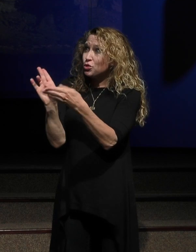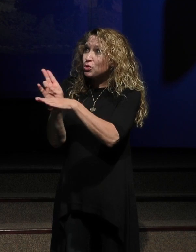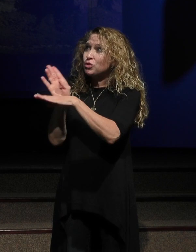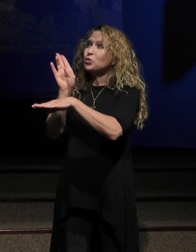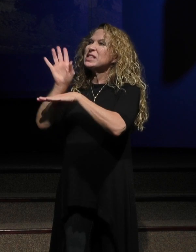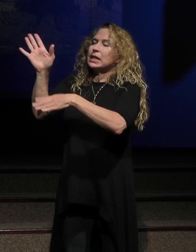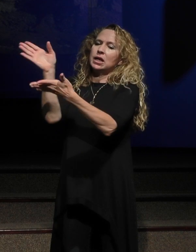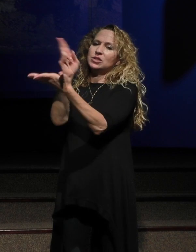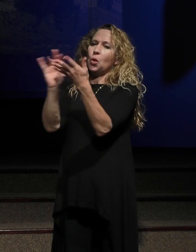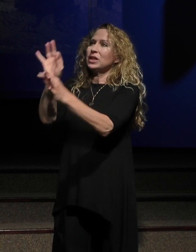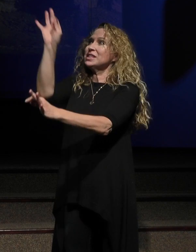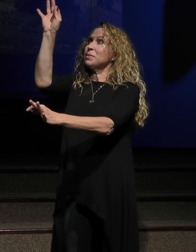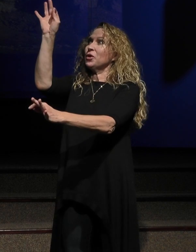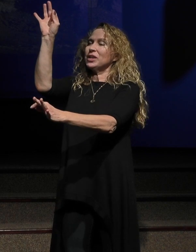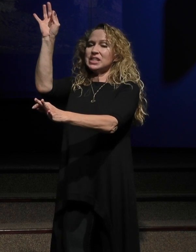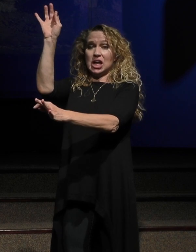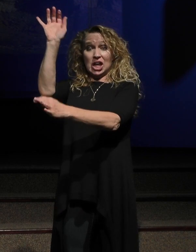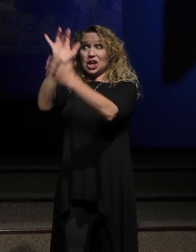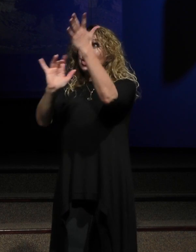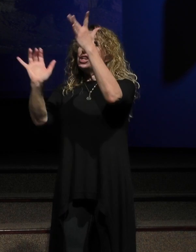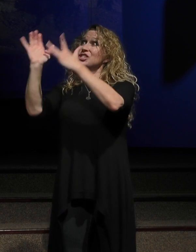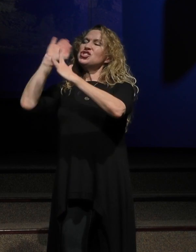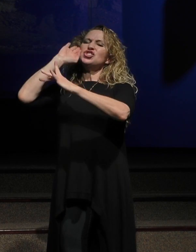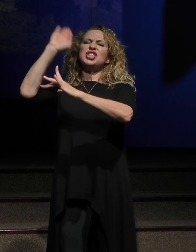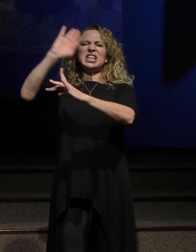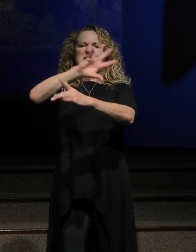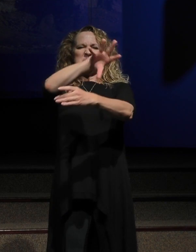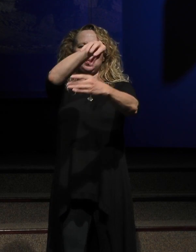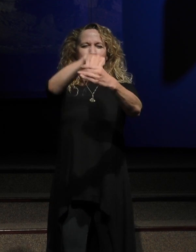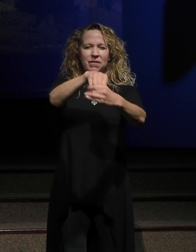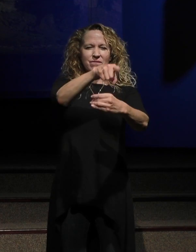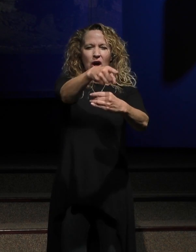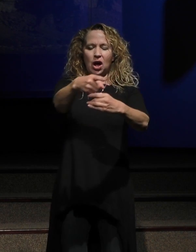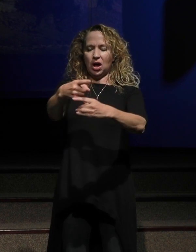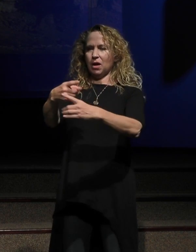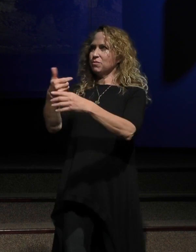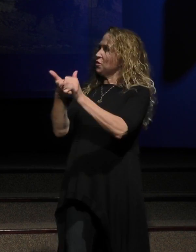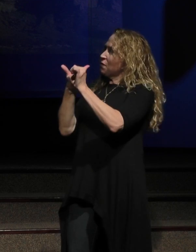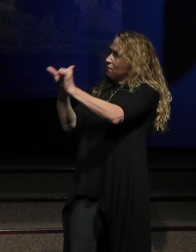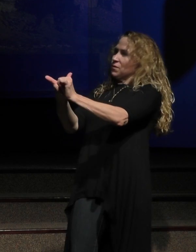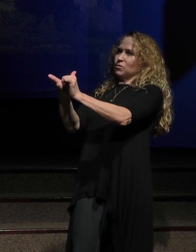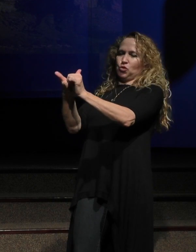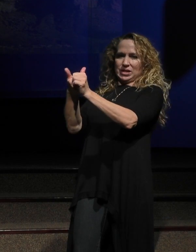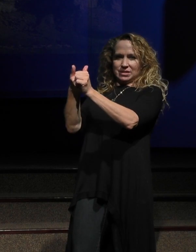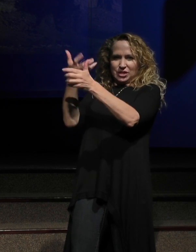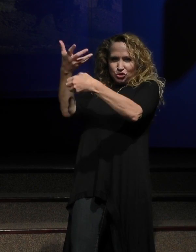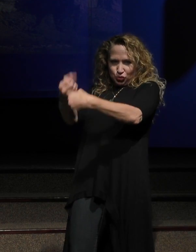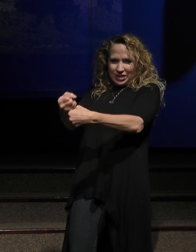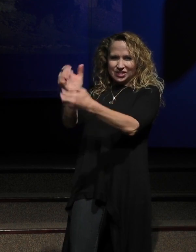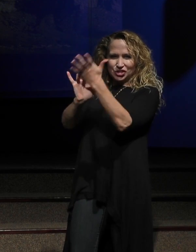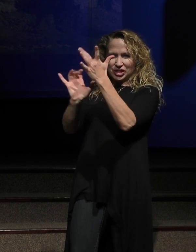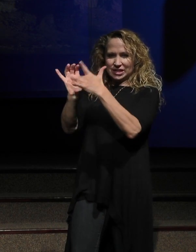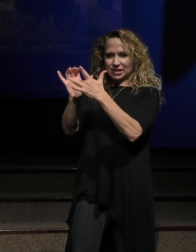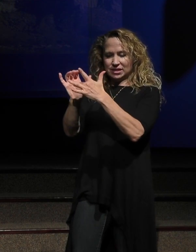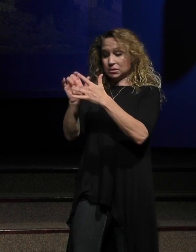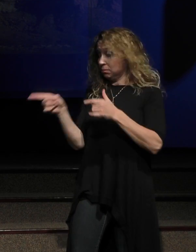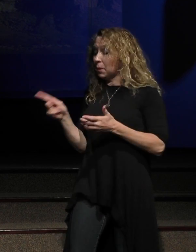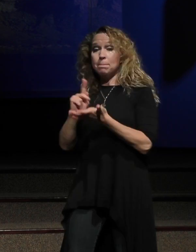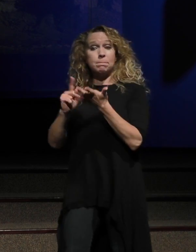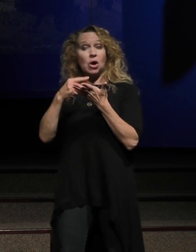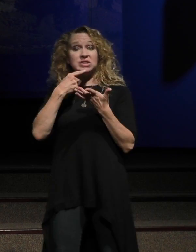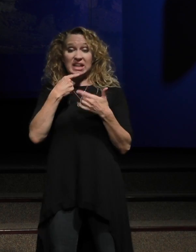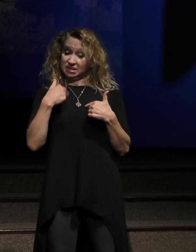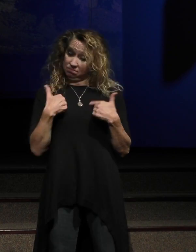throne in your hearts as you trust in him. So I live, here's what Paul's saying. I live with the presence of Jesus